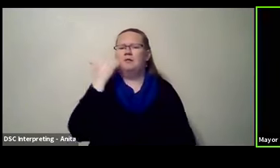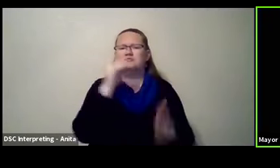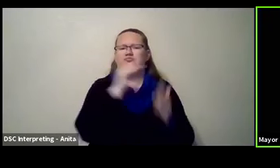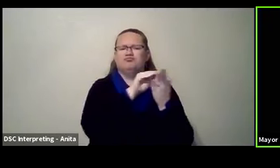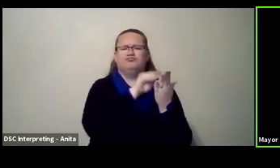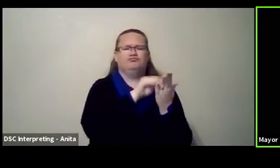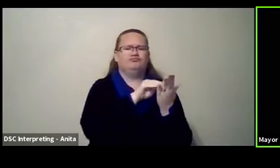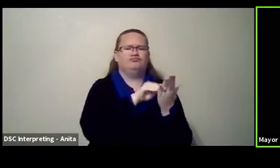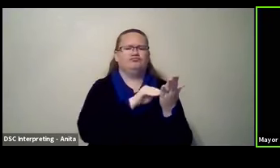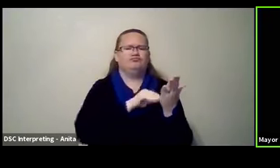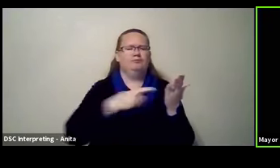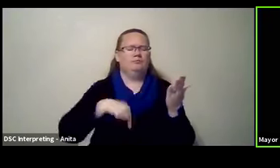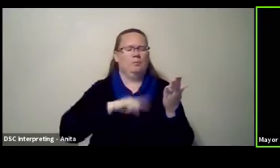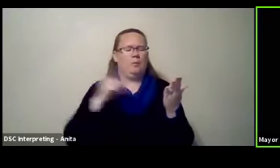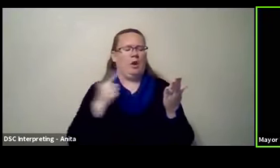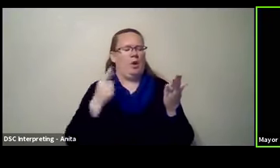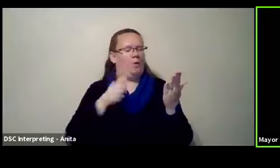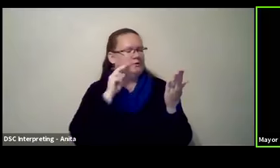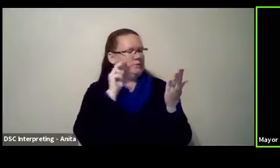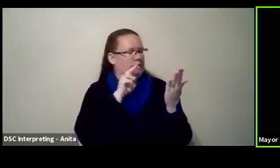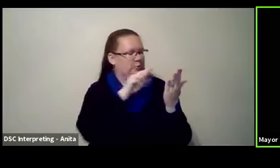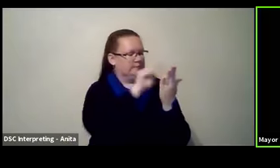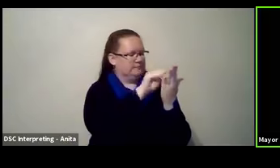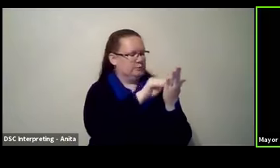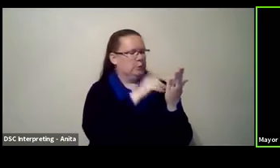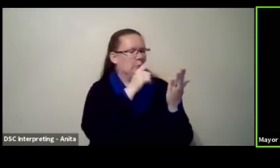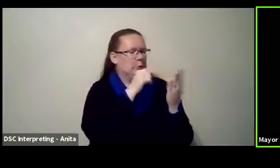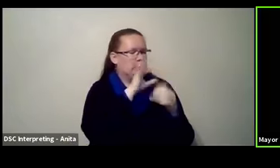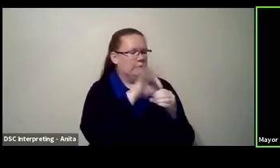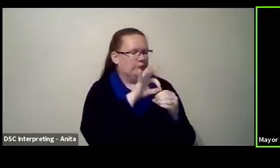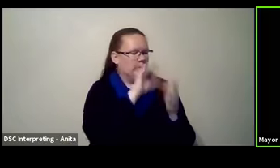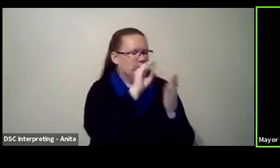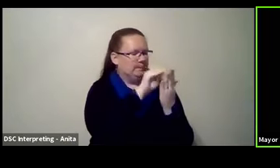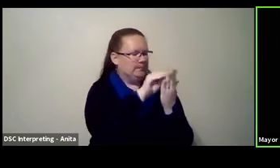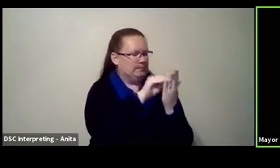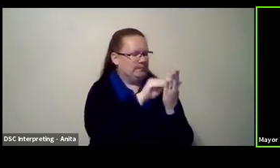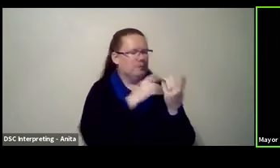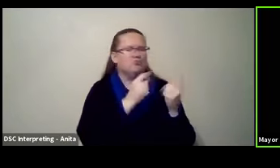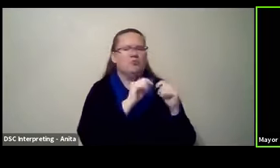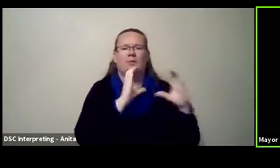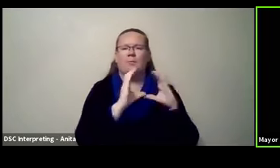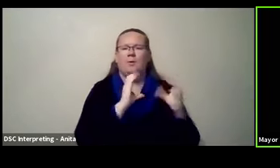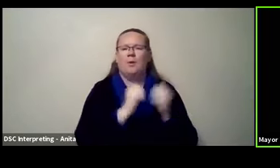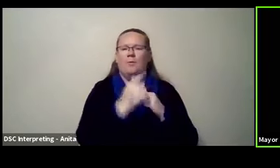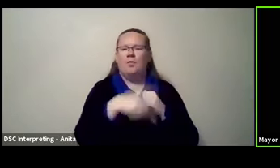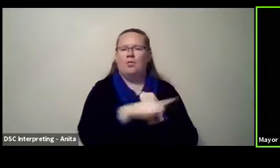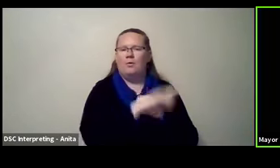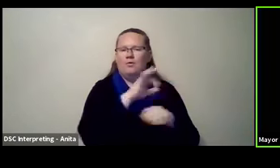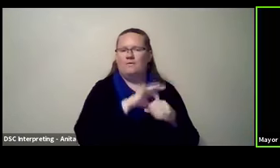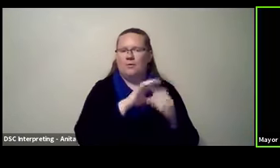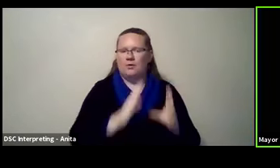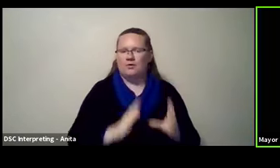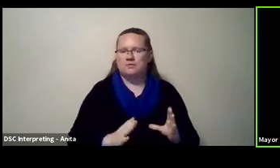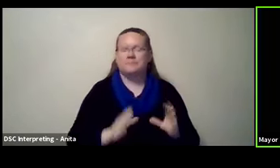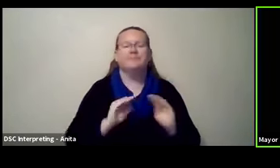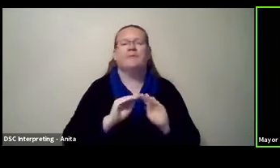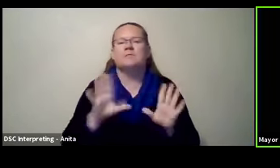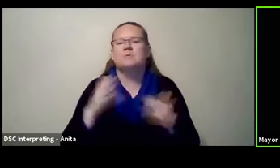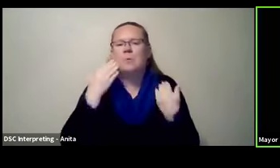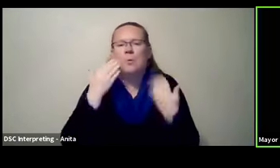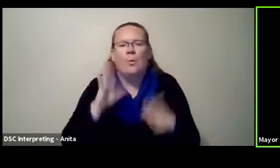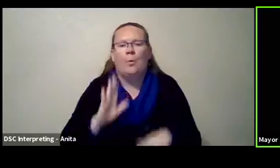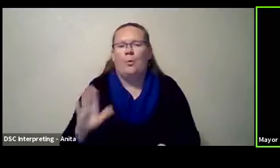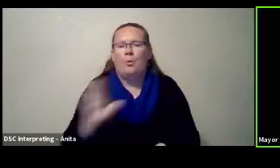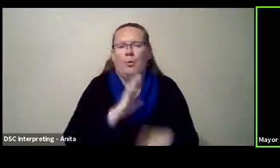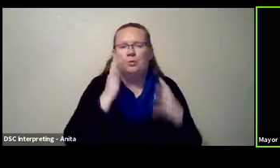always sort of consume that information and then try to communicate with those voters. Obviously, you know, no one knows exactly